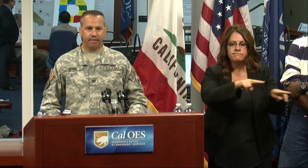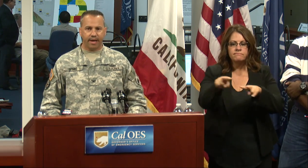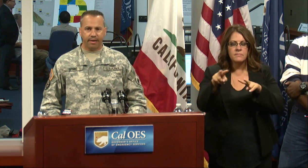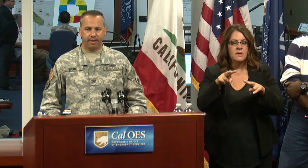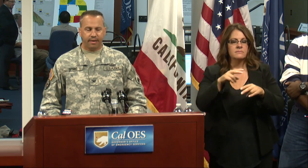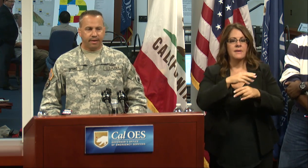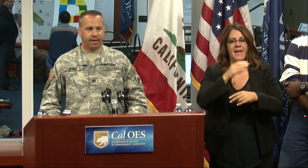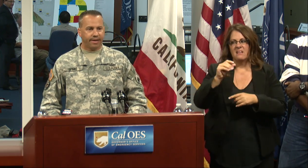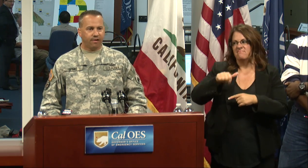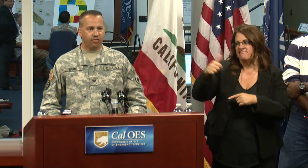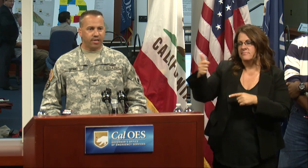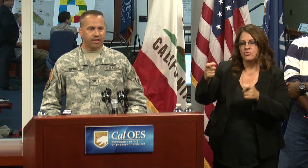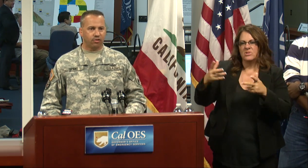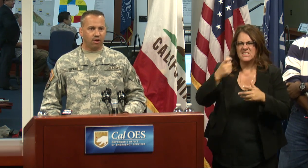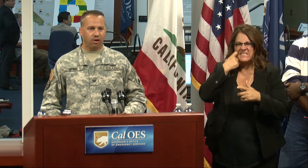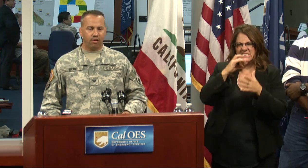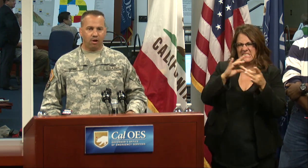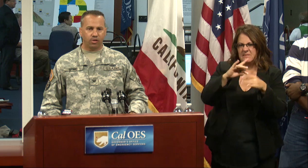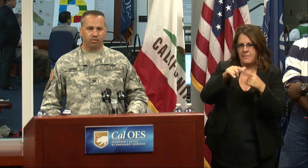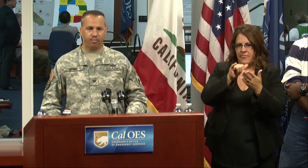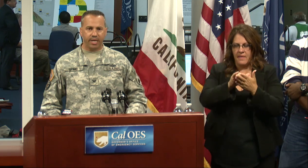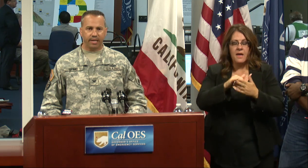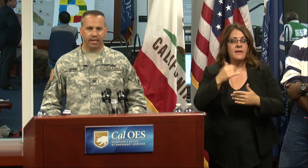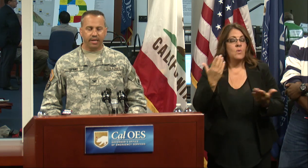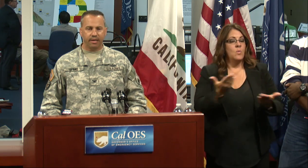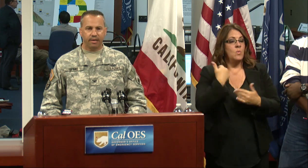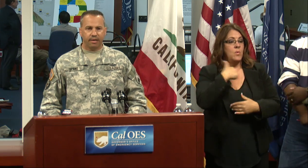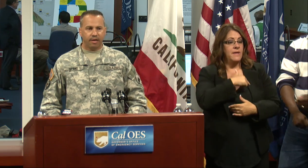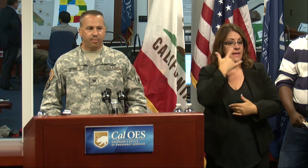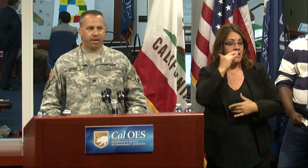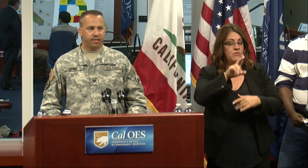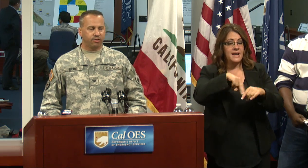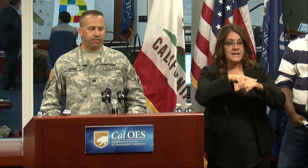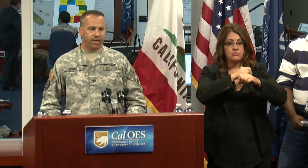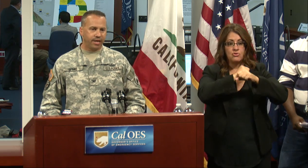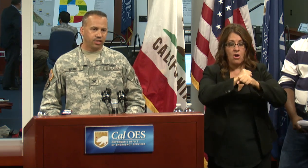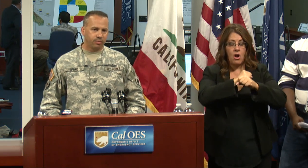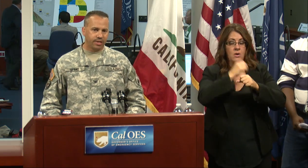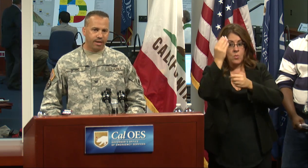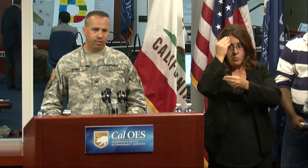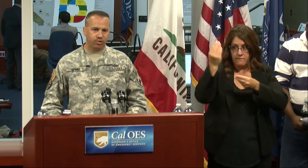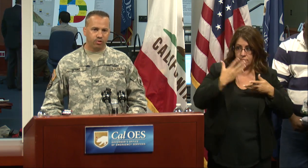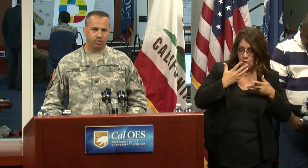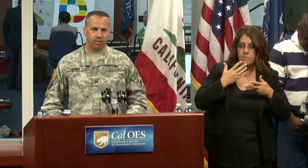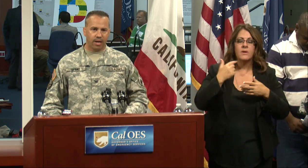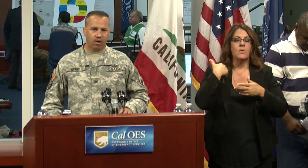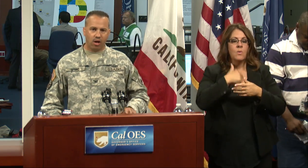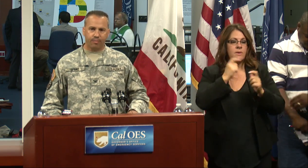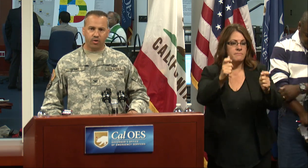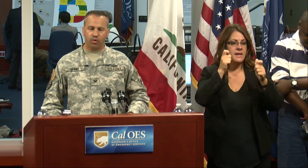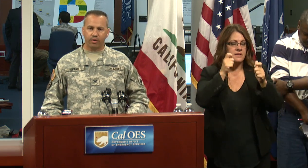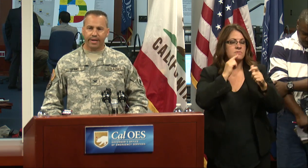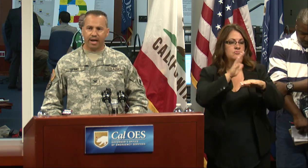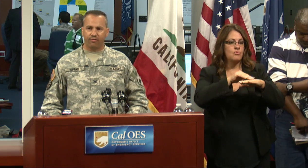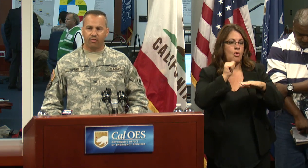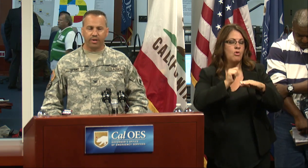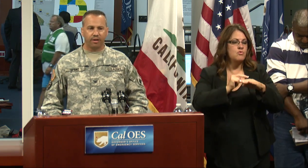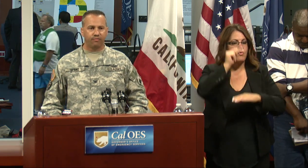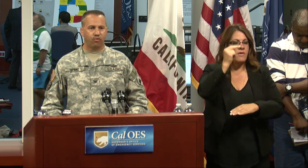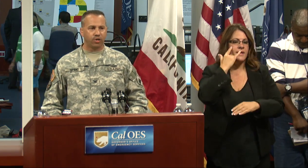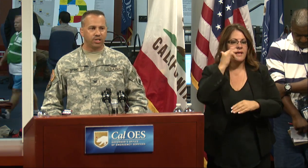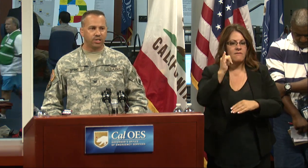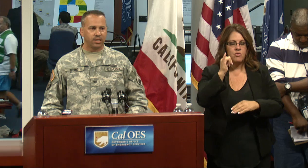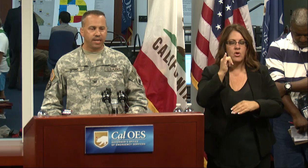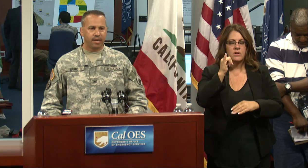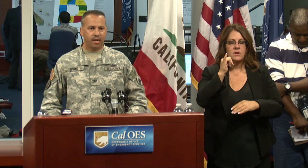detail on that. The California National Guard also immediately upon this notification was able to call up the Northern California